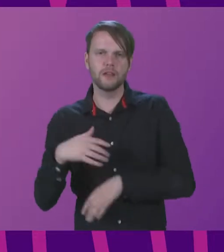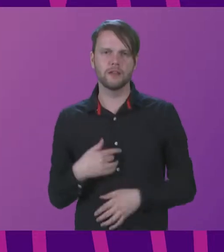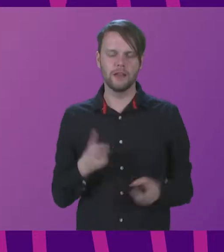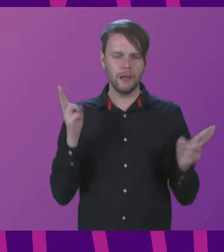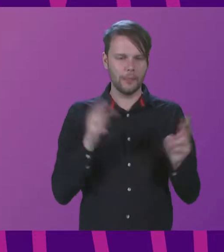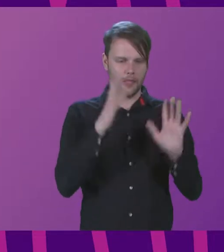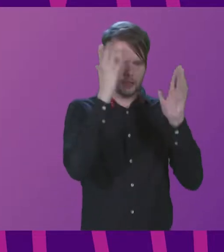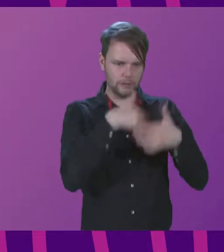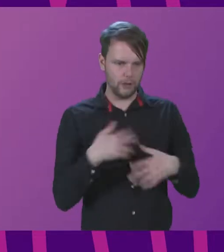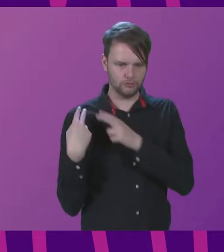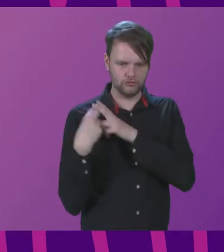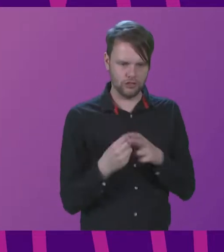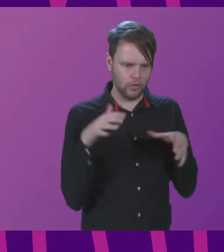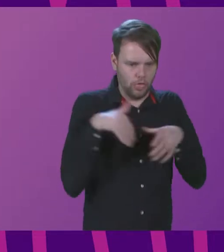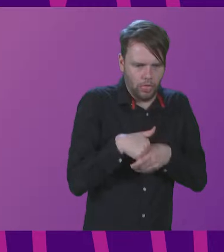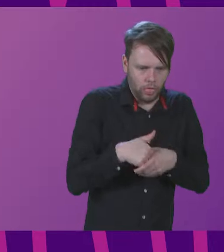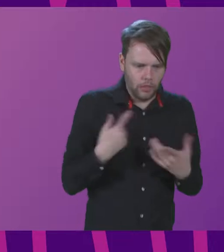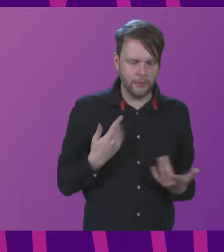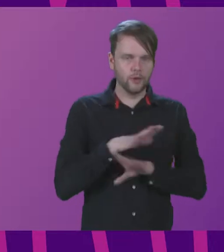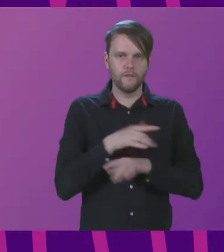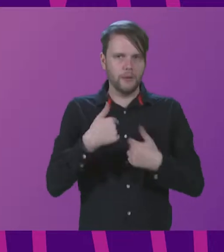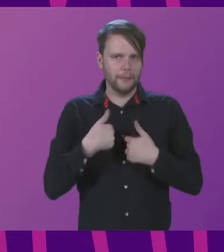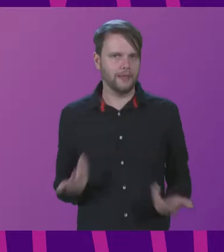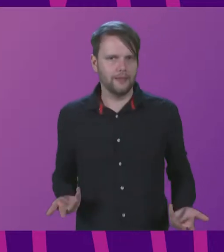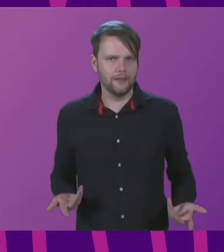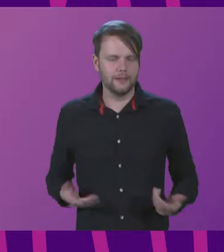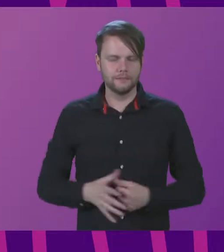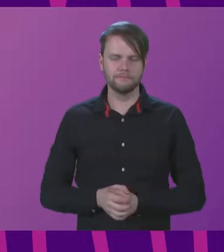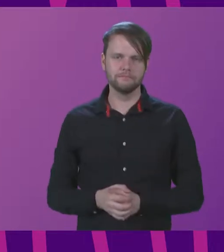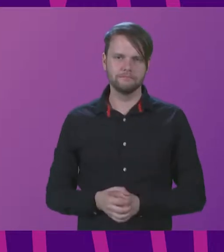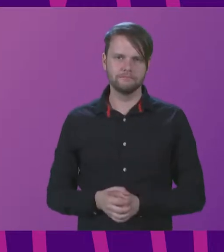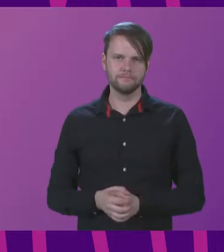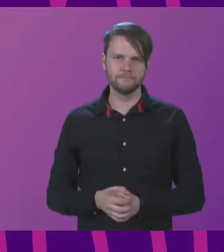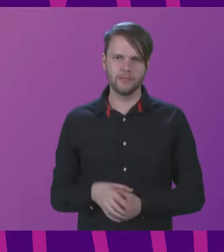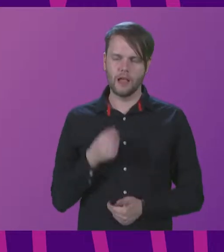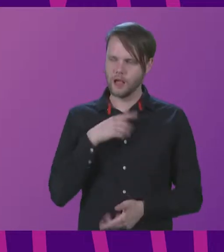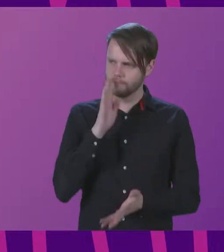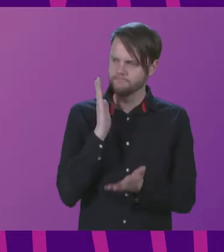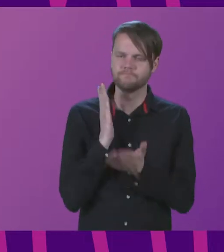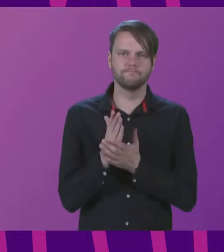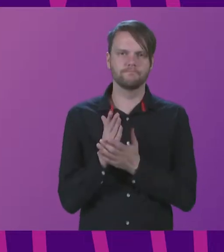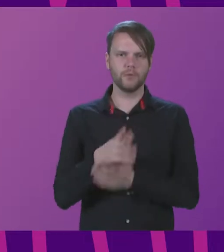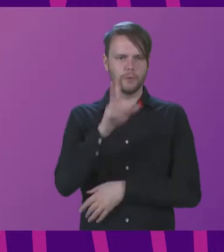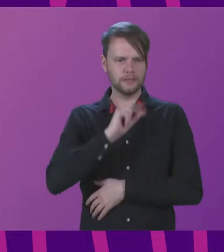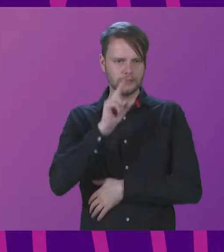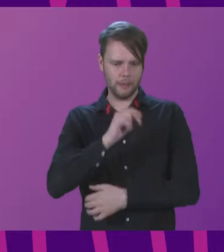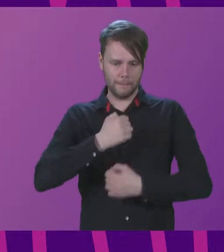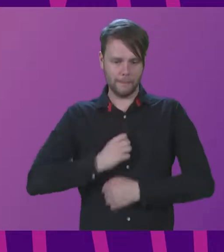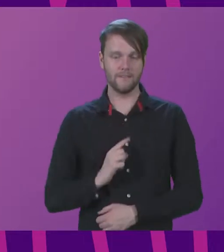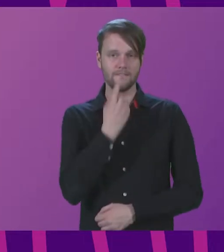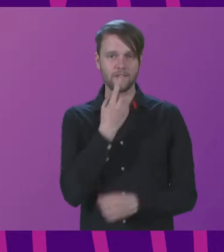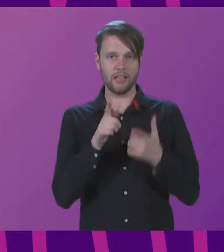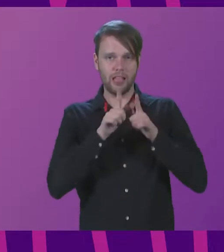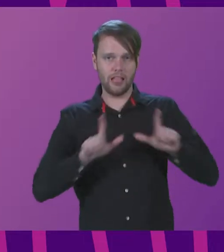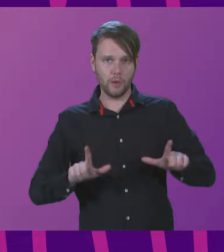traditions that weren't created with people like me in mind. I insist on speaking my first language,